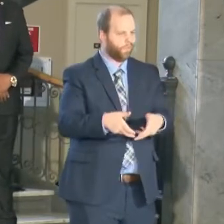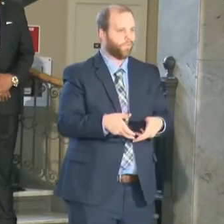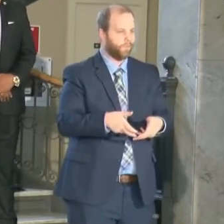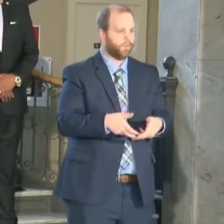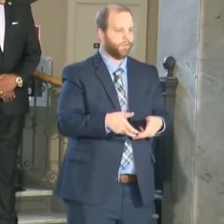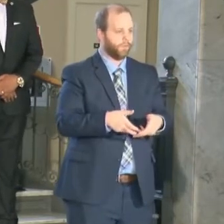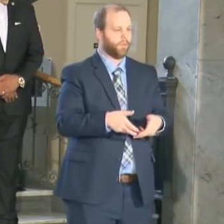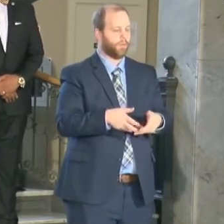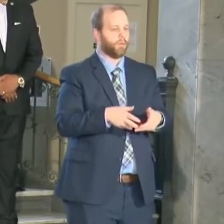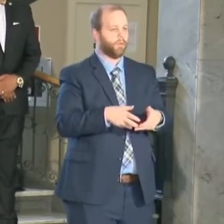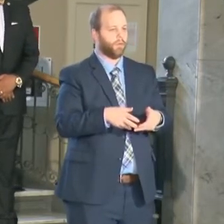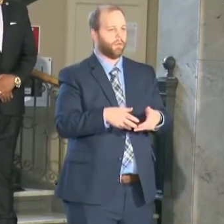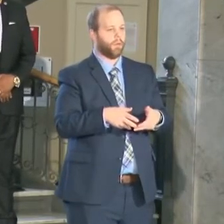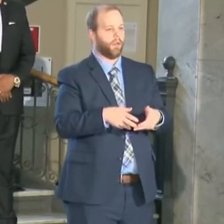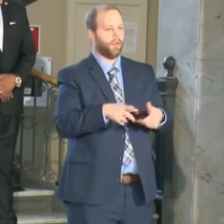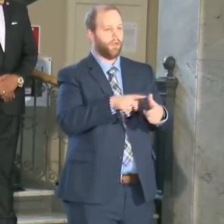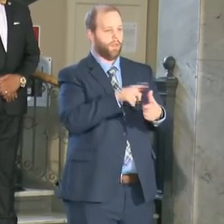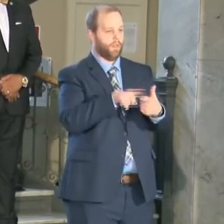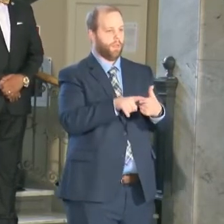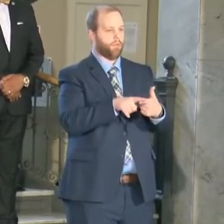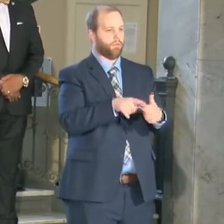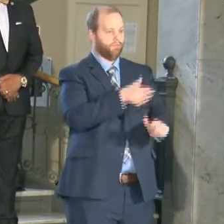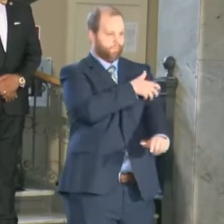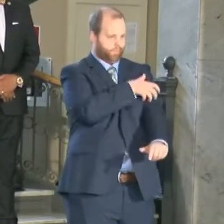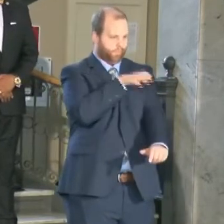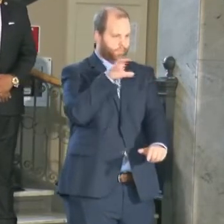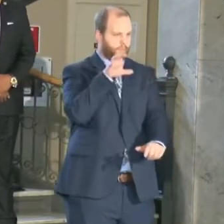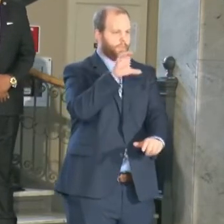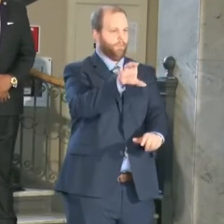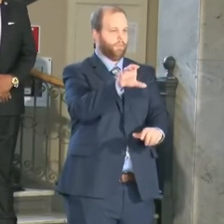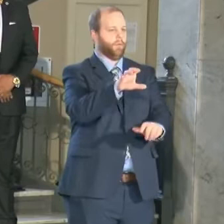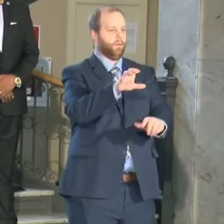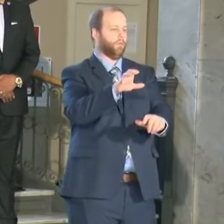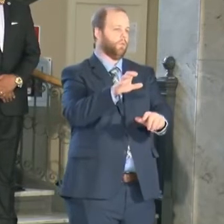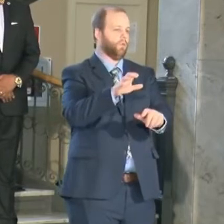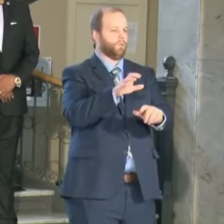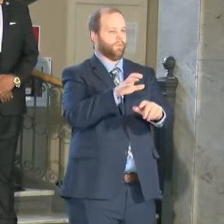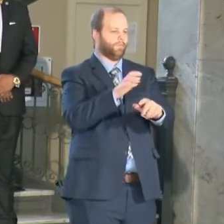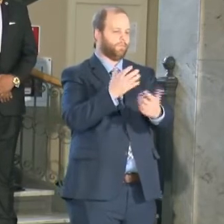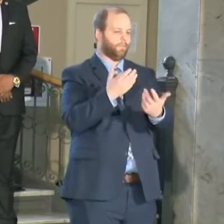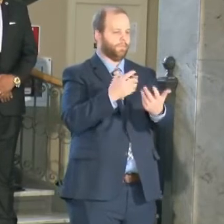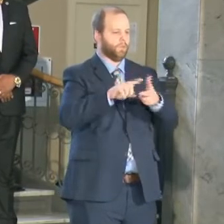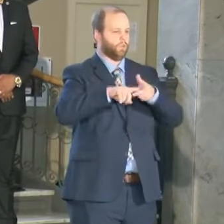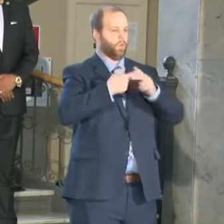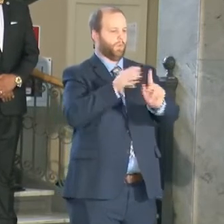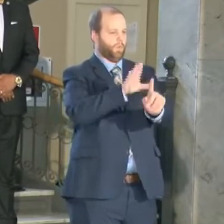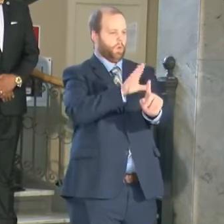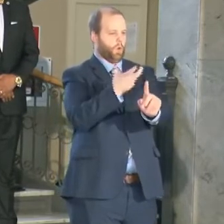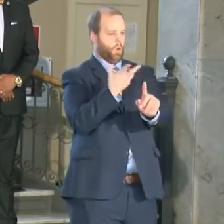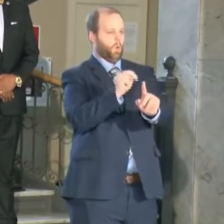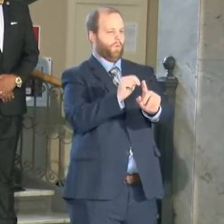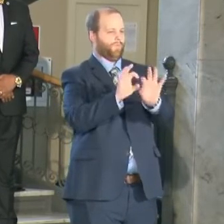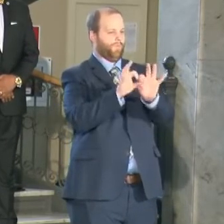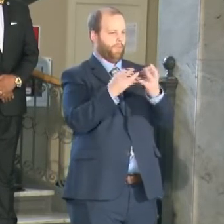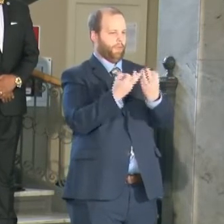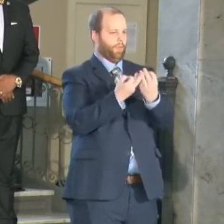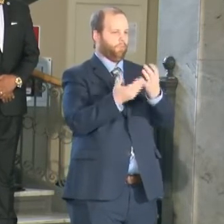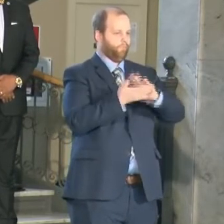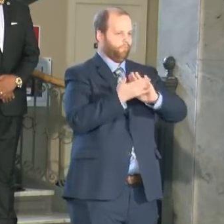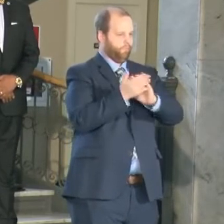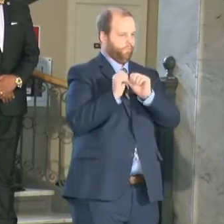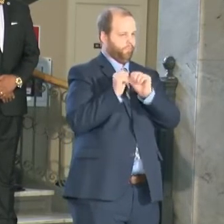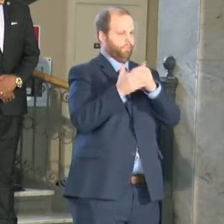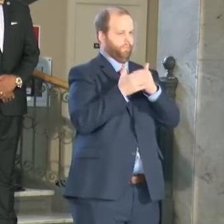able to create a sustainable family and so those are the type of organizations that we're investing in again this is for a long